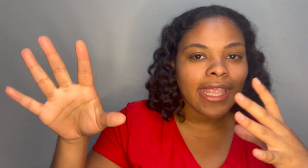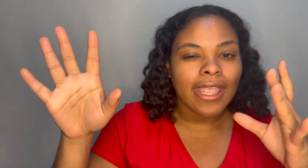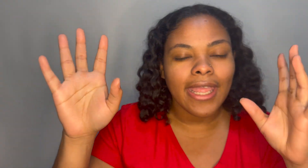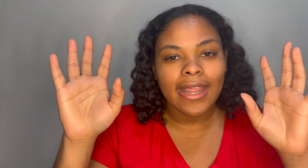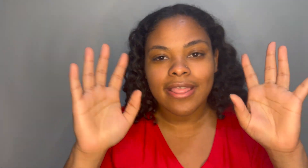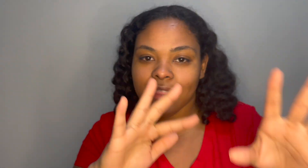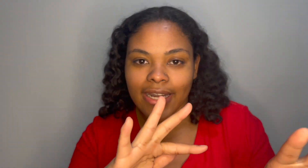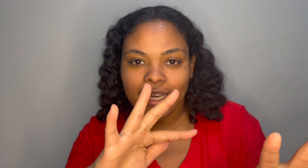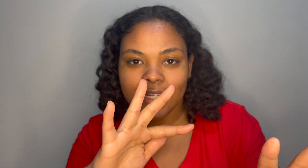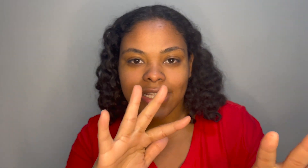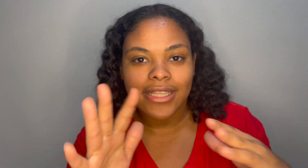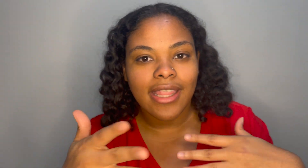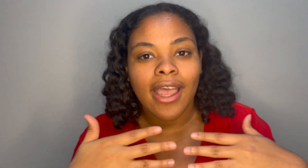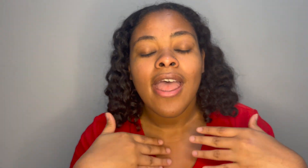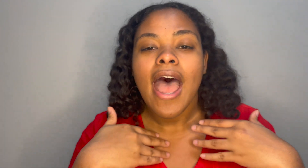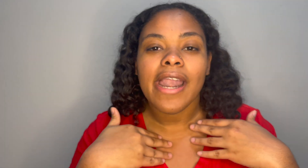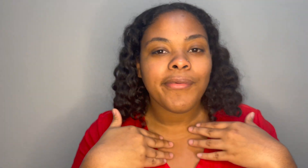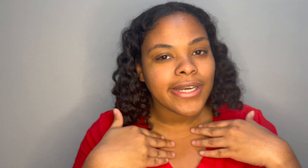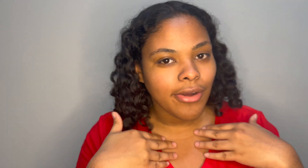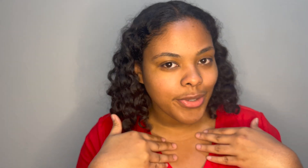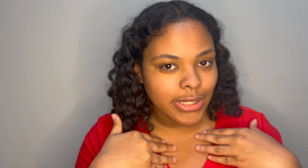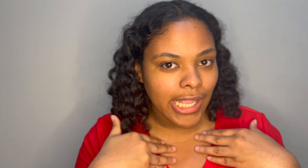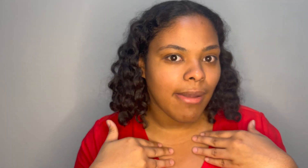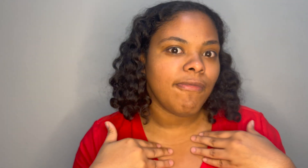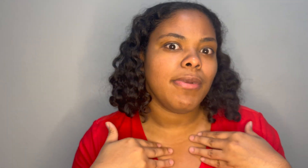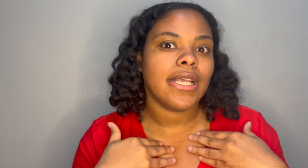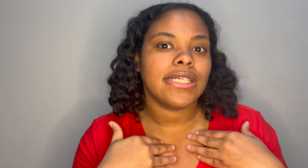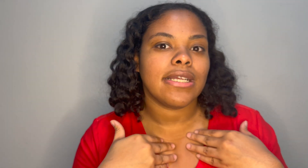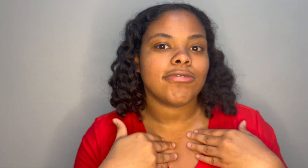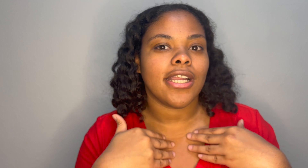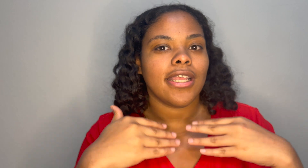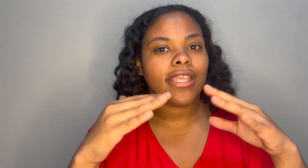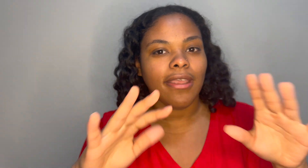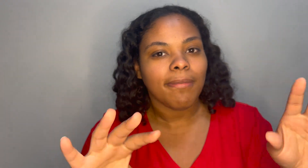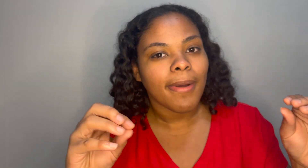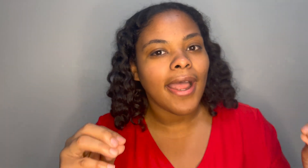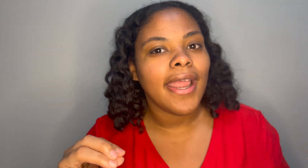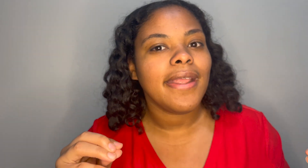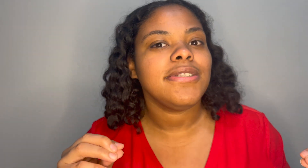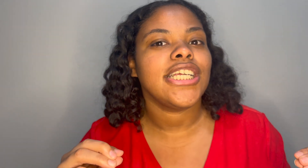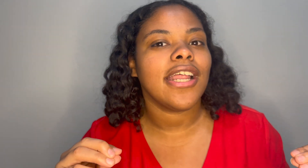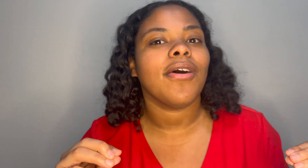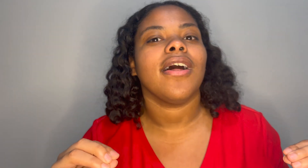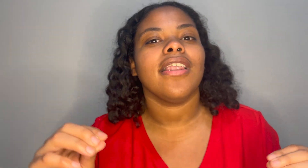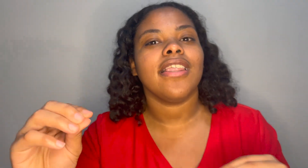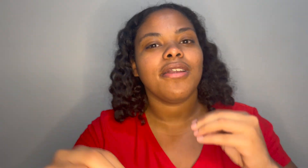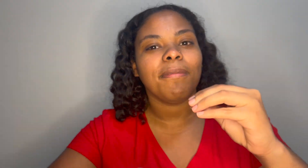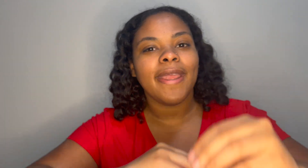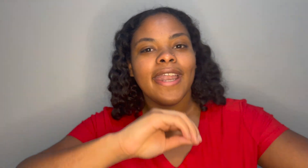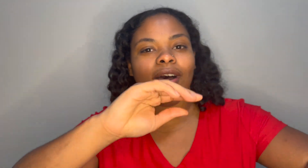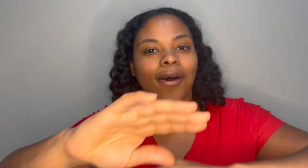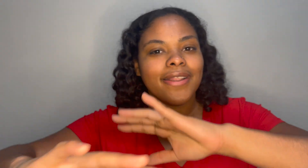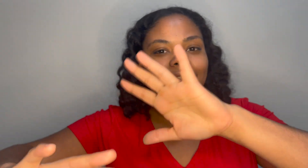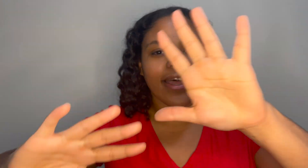and da da da da i don't want to go in depth because i'm trying to keep my channel a little bit on the